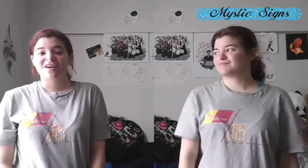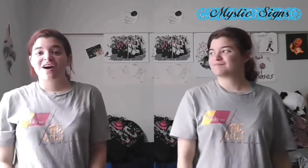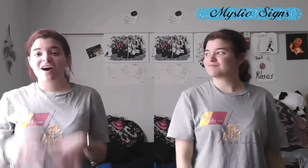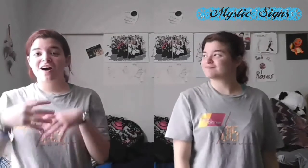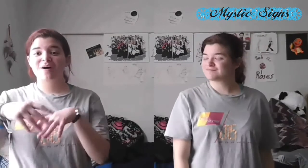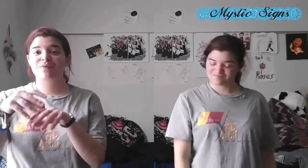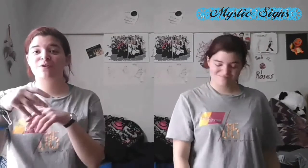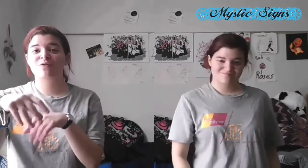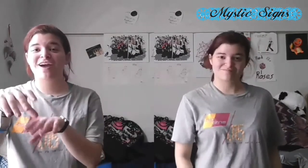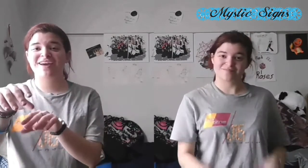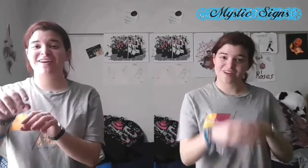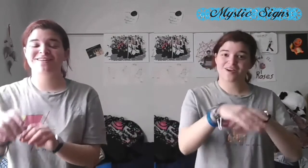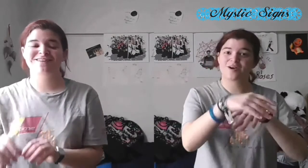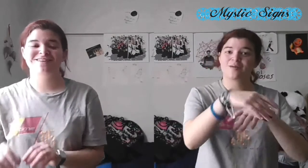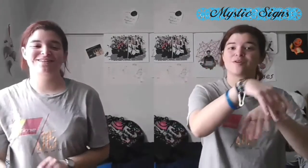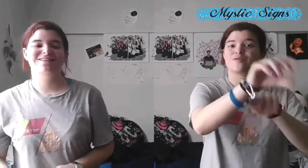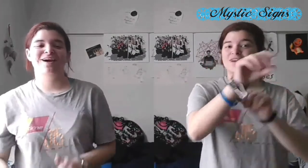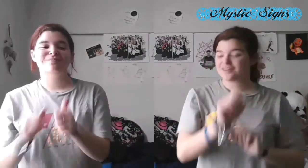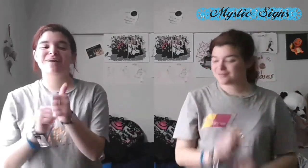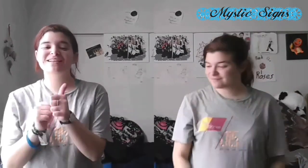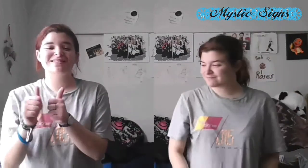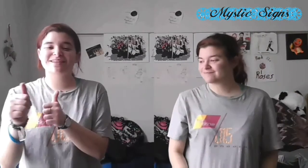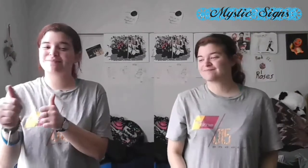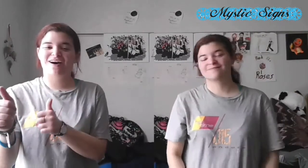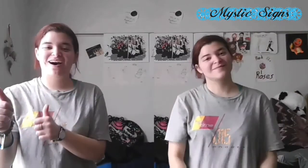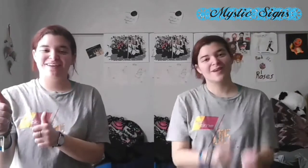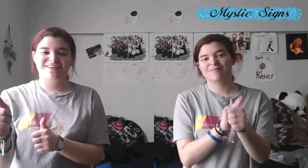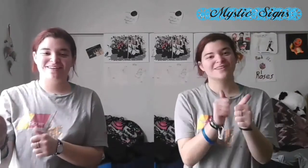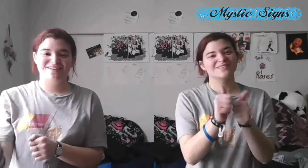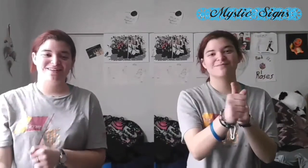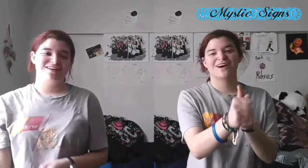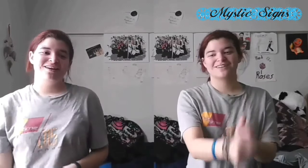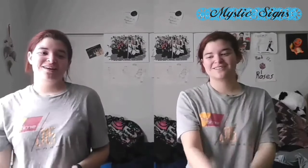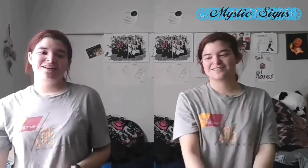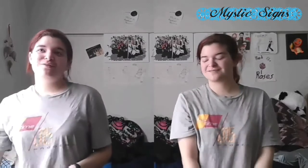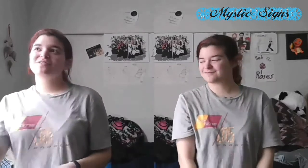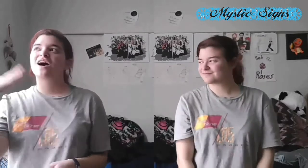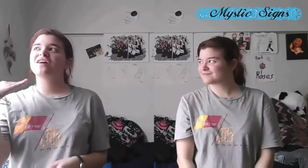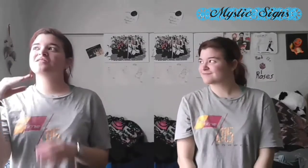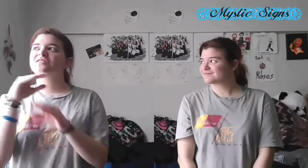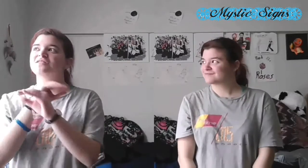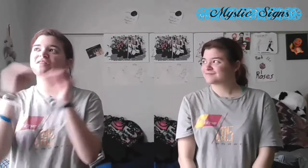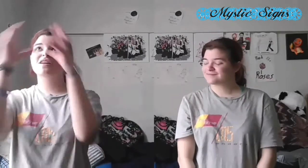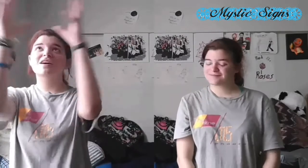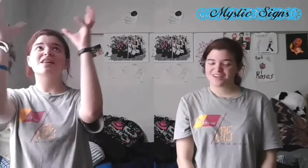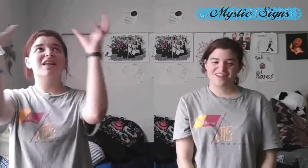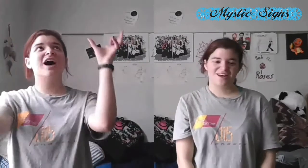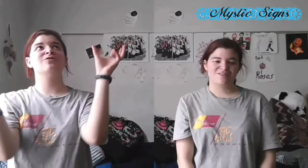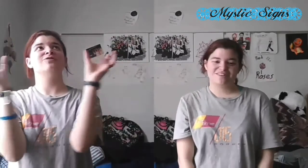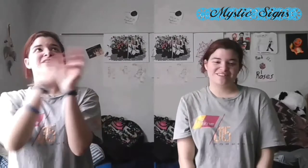A parade, passing by, it was hot, not a cloud in the